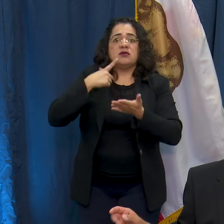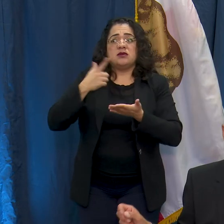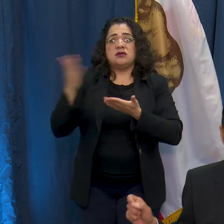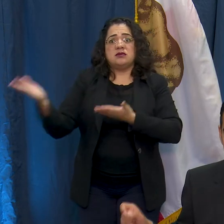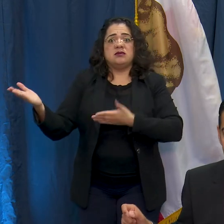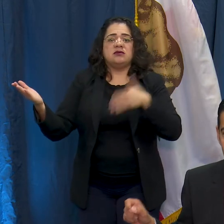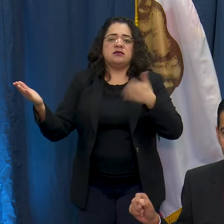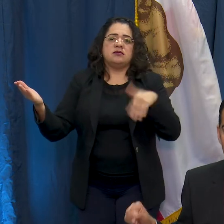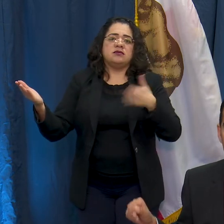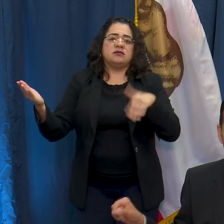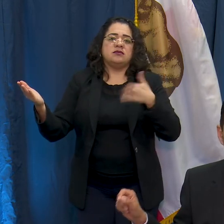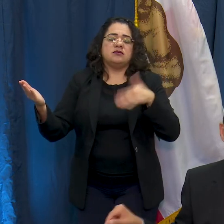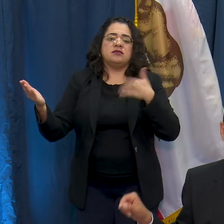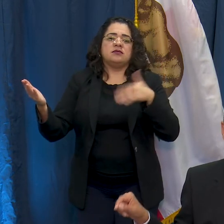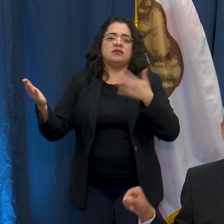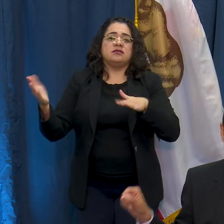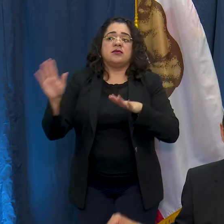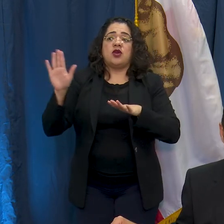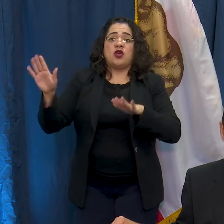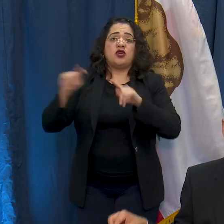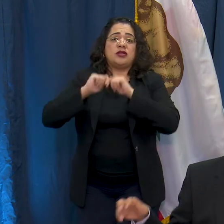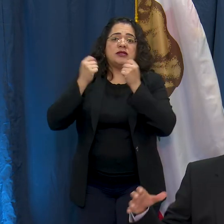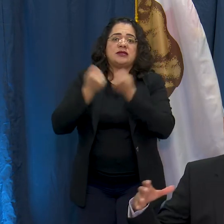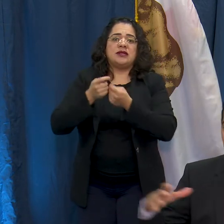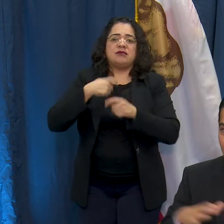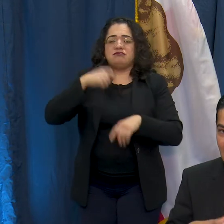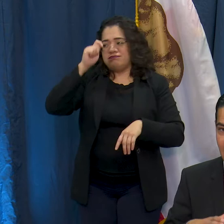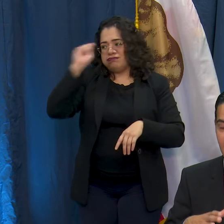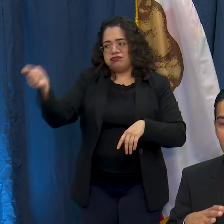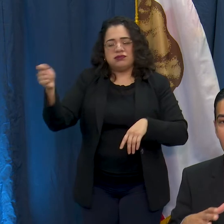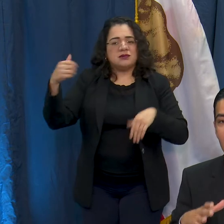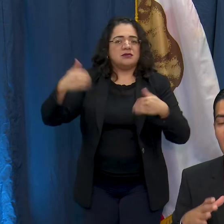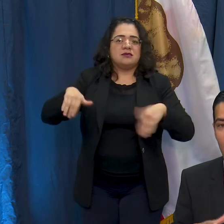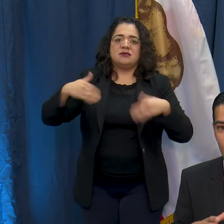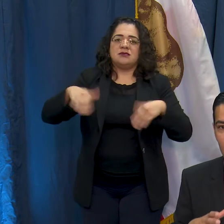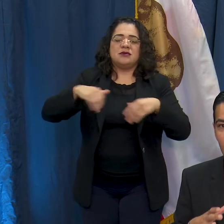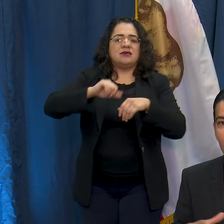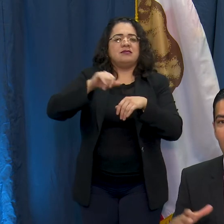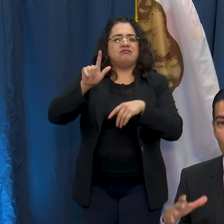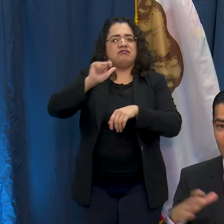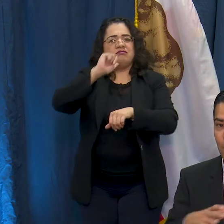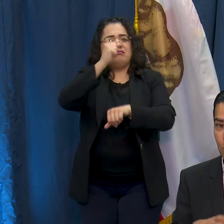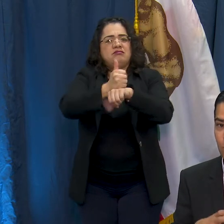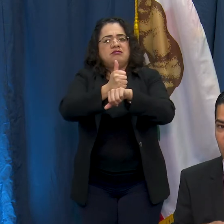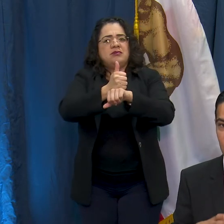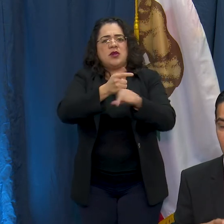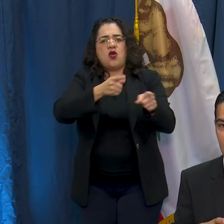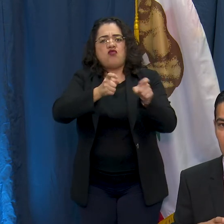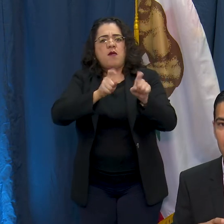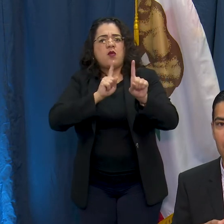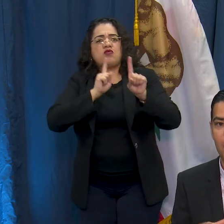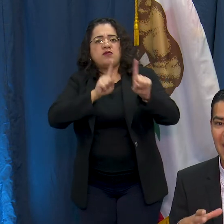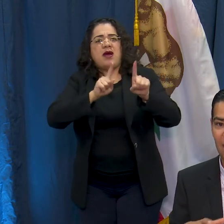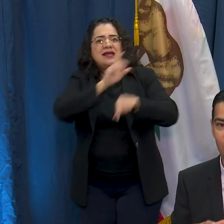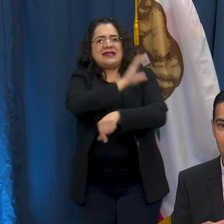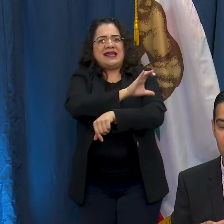actually should be in large part her and her team credited with creating our rapid response clinic at Long Beach